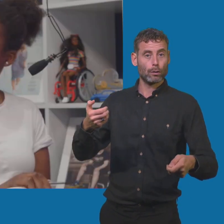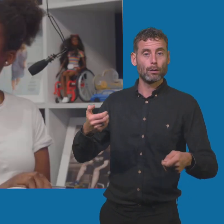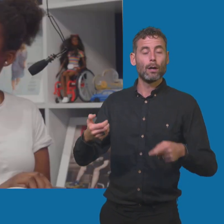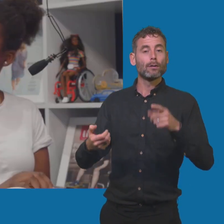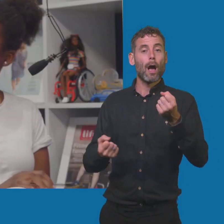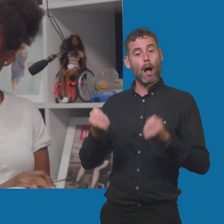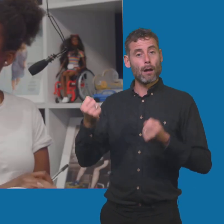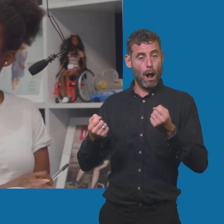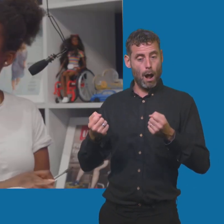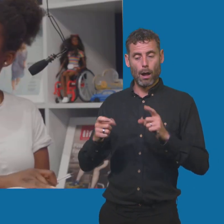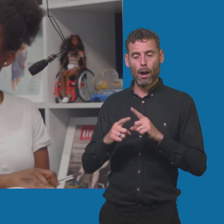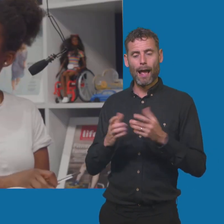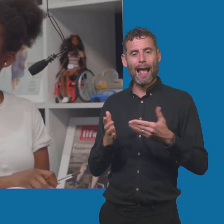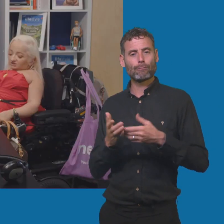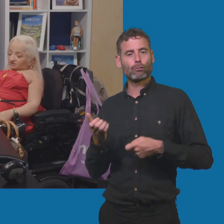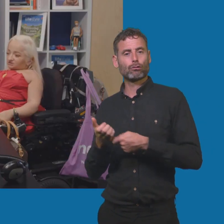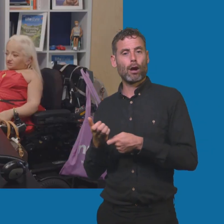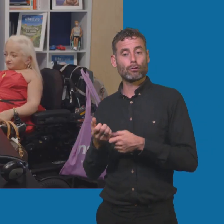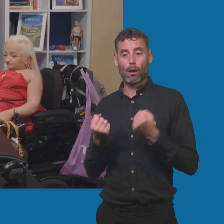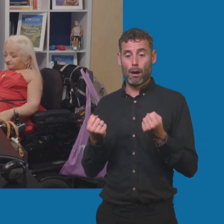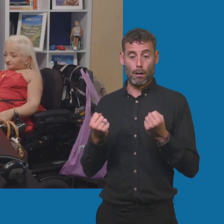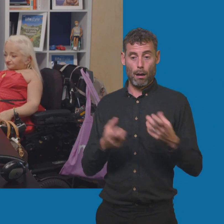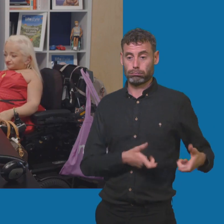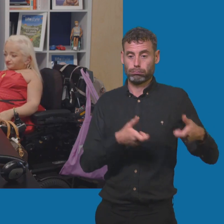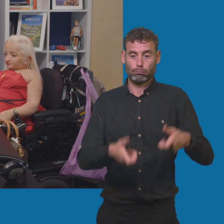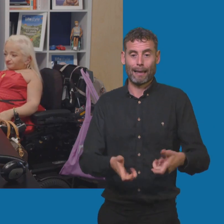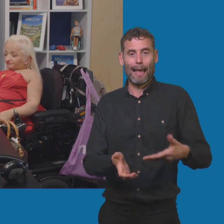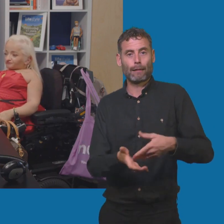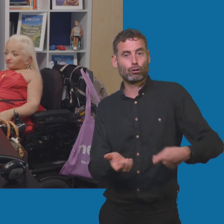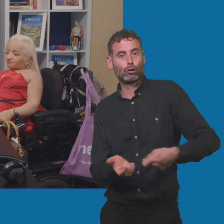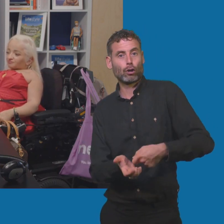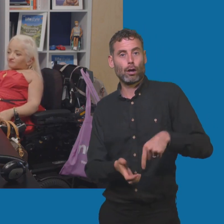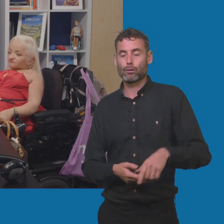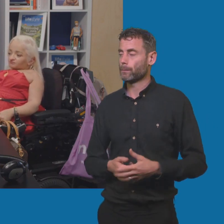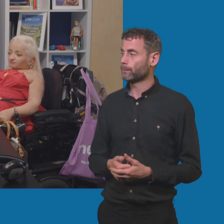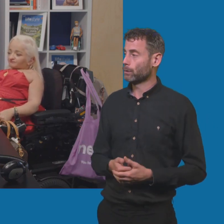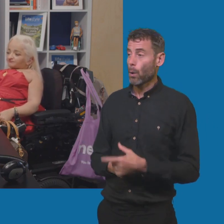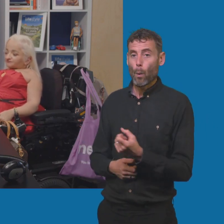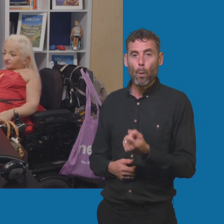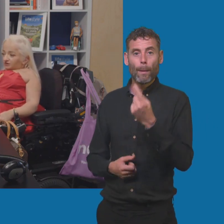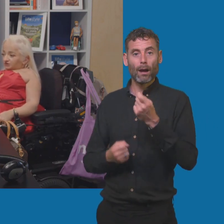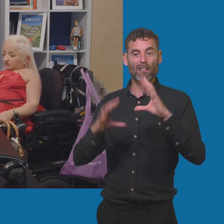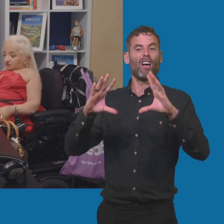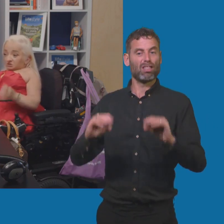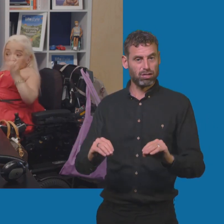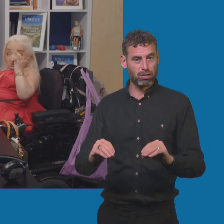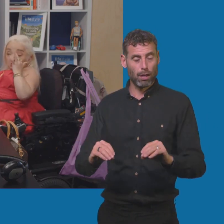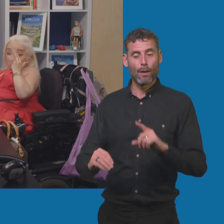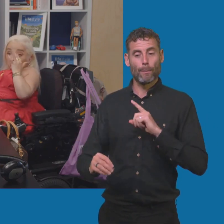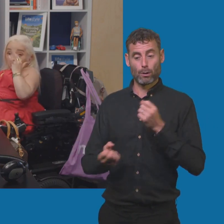So this is, a question I get asked is, what happens when you run out of battery, right? It's very rare that will happen because the car will give you lots of warnings. It's just going to suddenly stop.